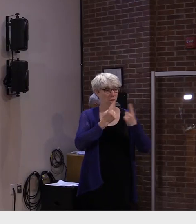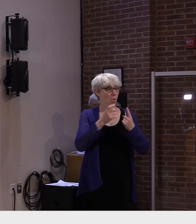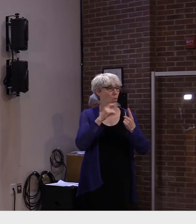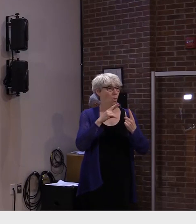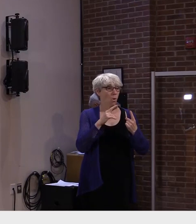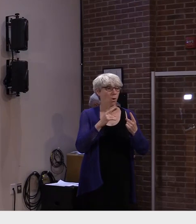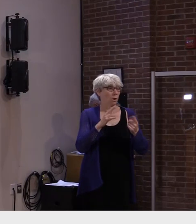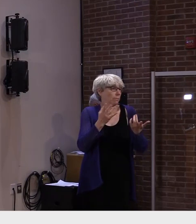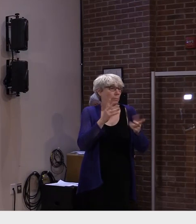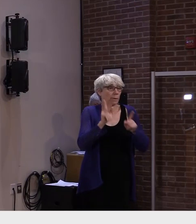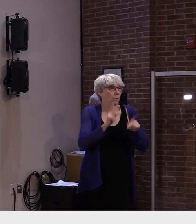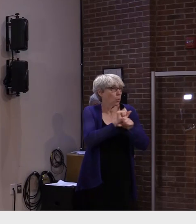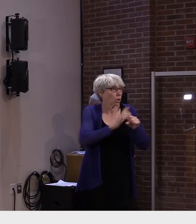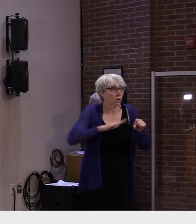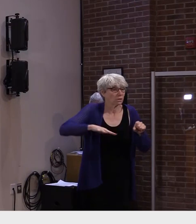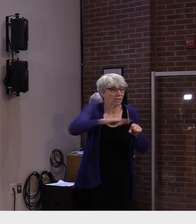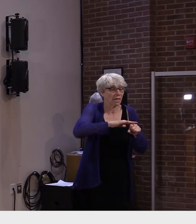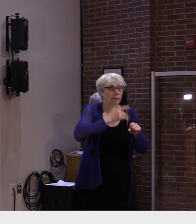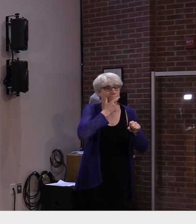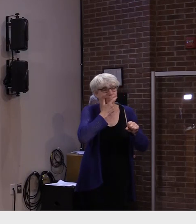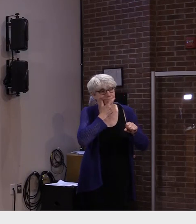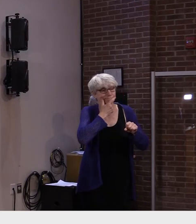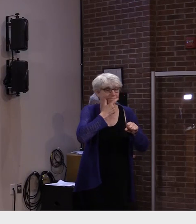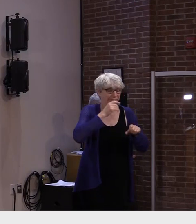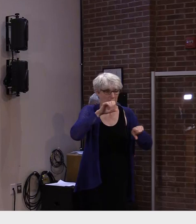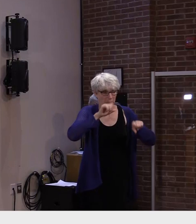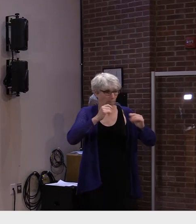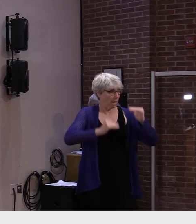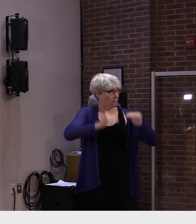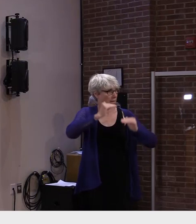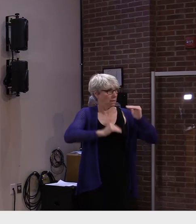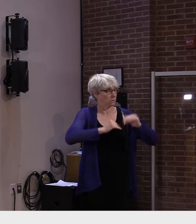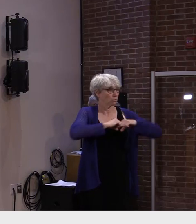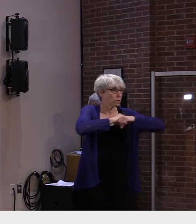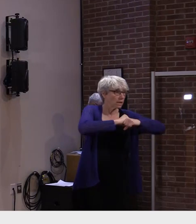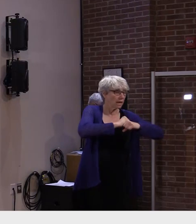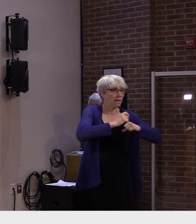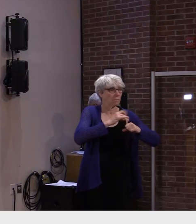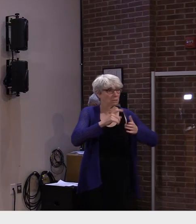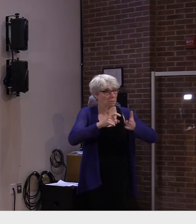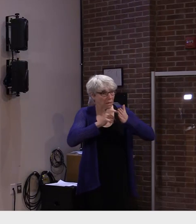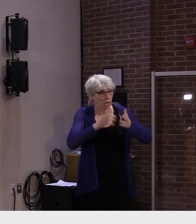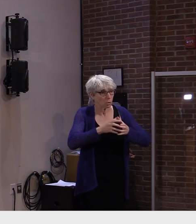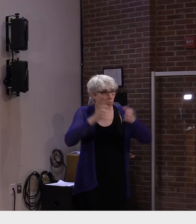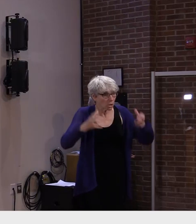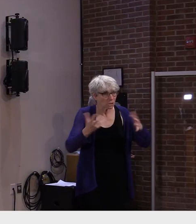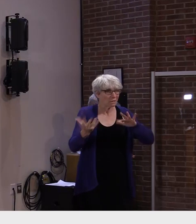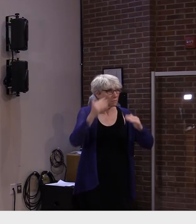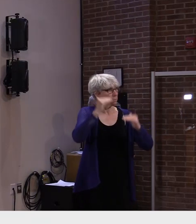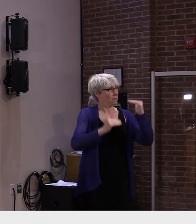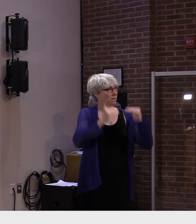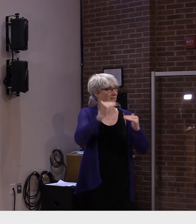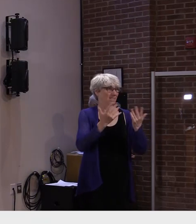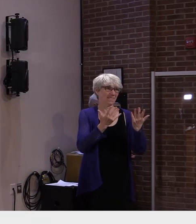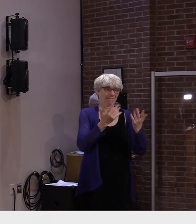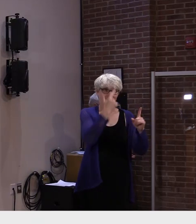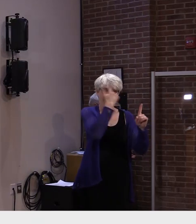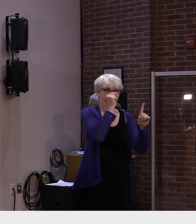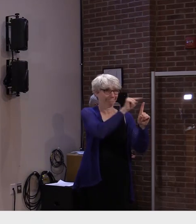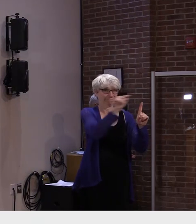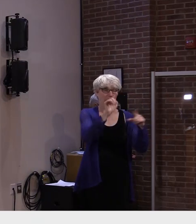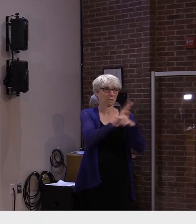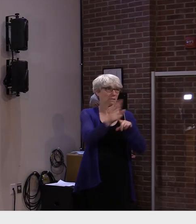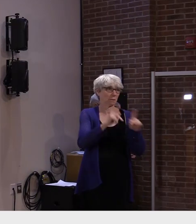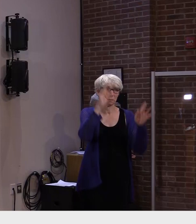fits their business or not. For many, I think we've seen that many businesses throughout